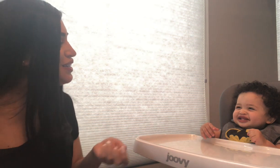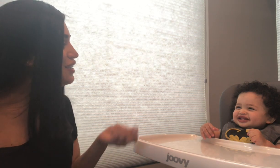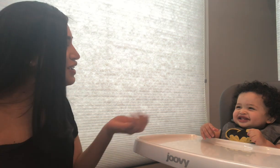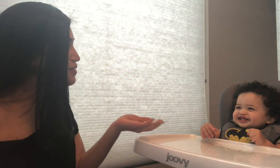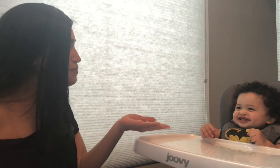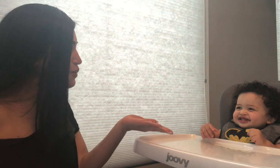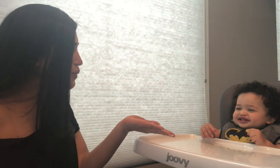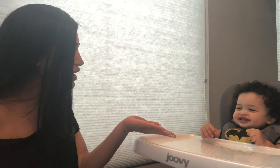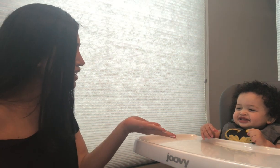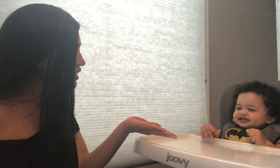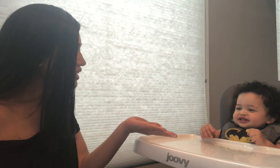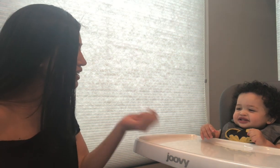More.